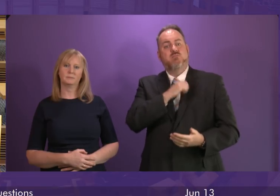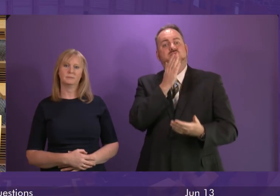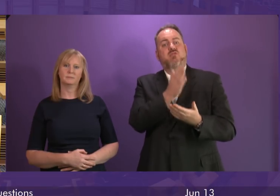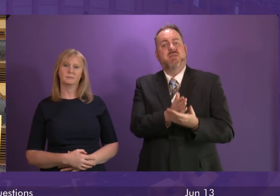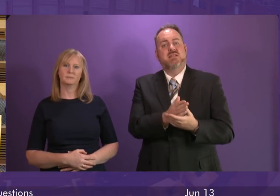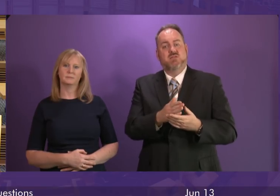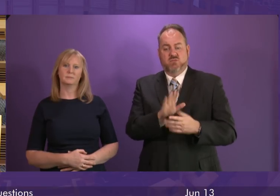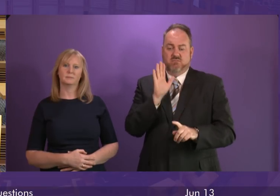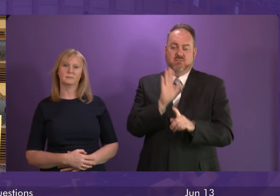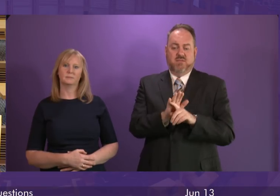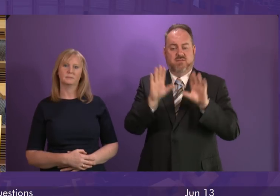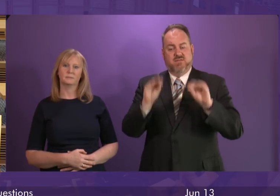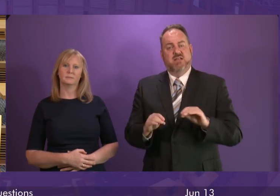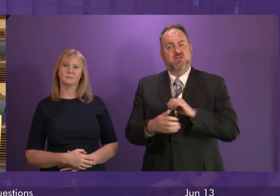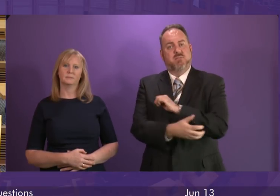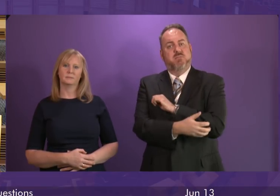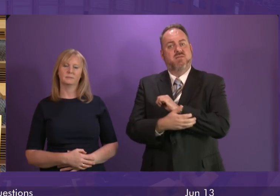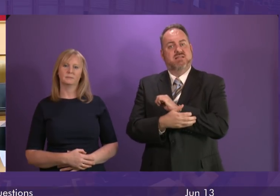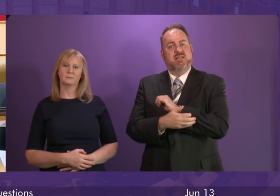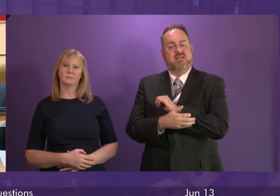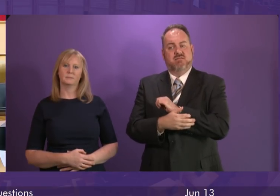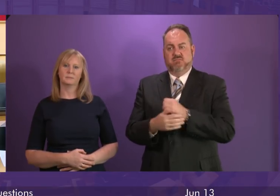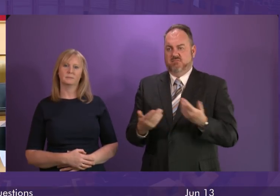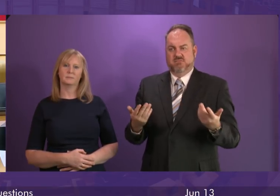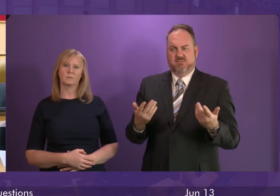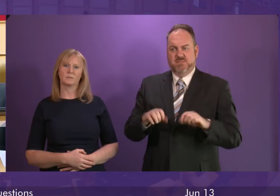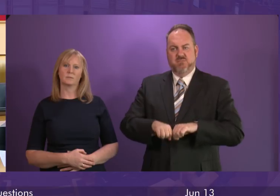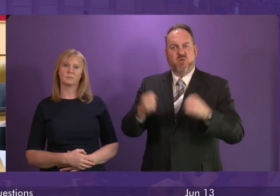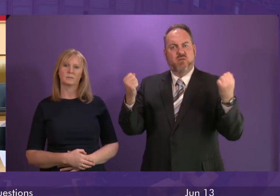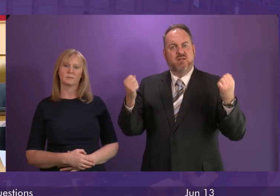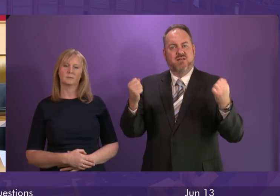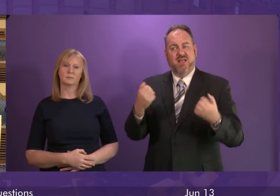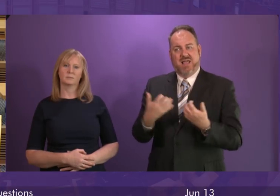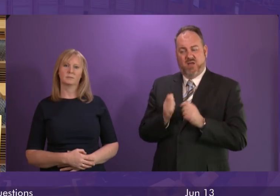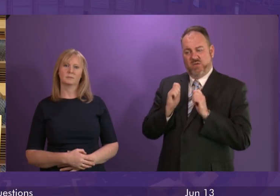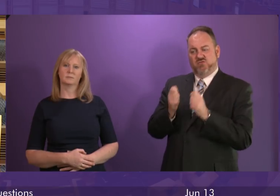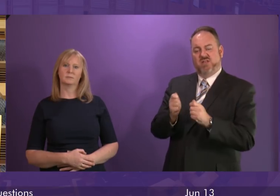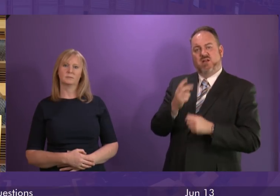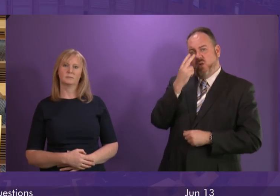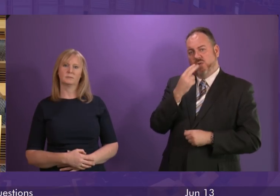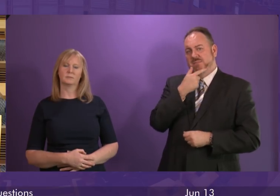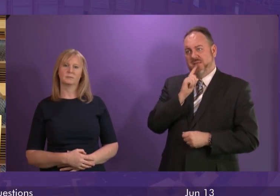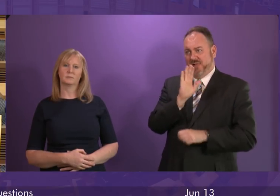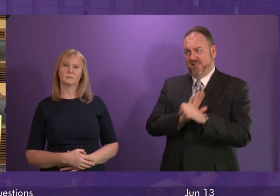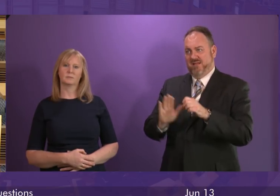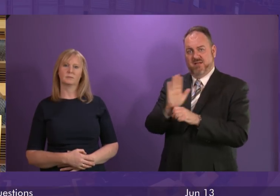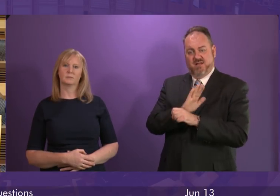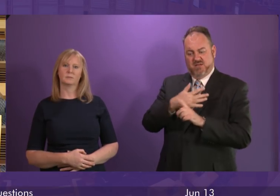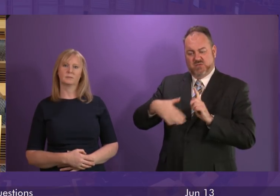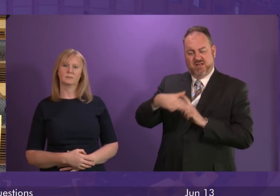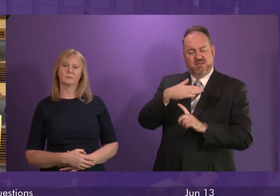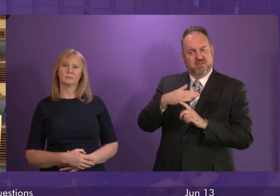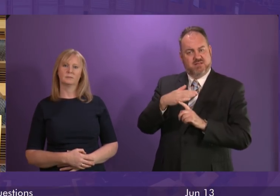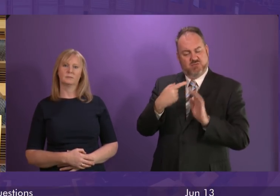broken. Presiding Officer, the way we treat our elderly citizens is a mark of the kind of society we are.